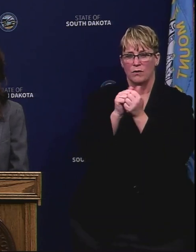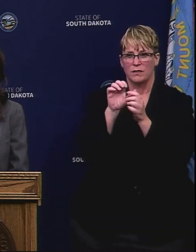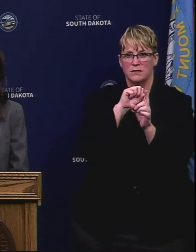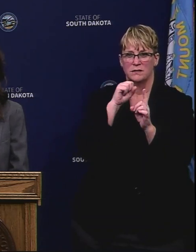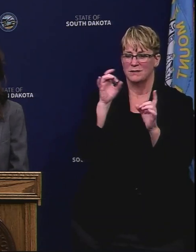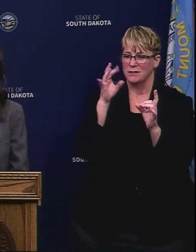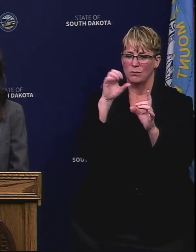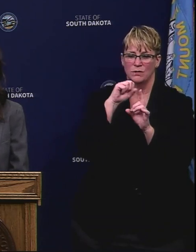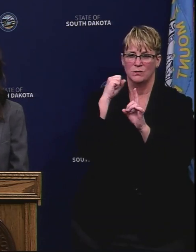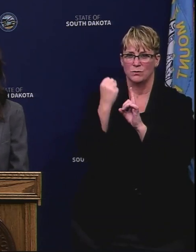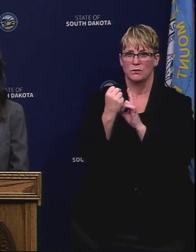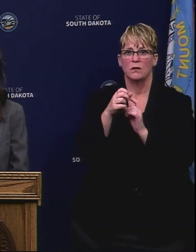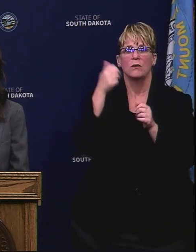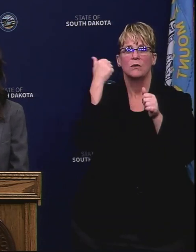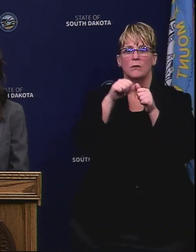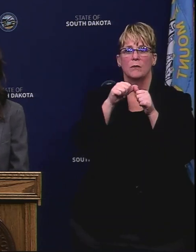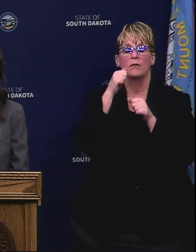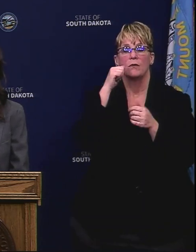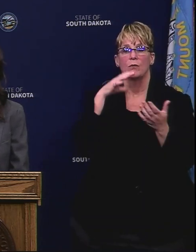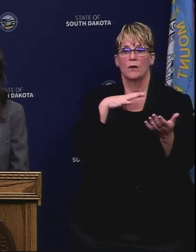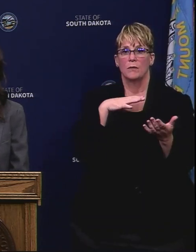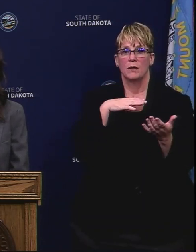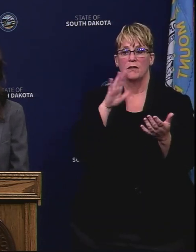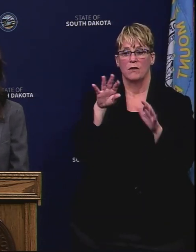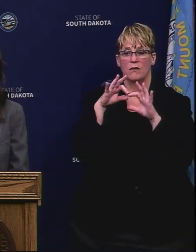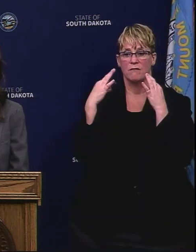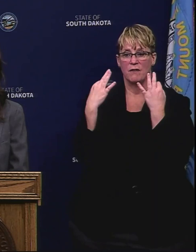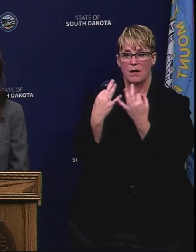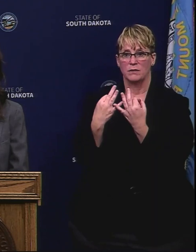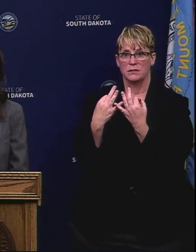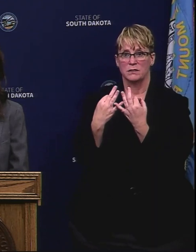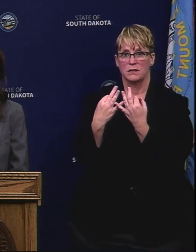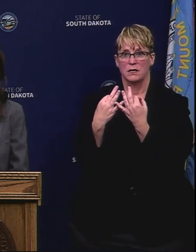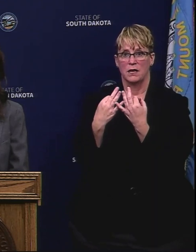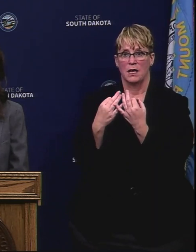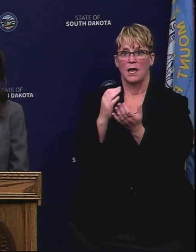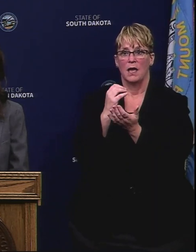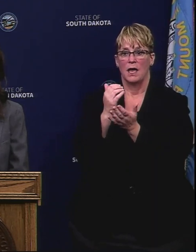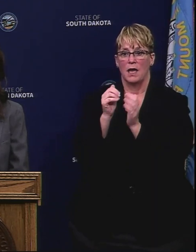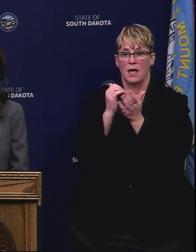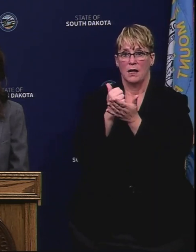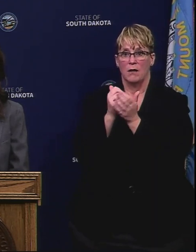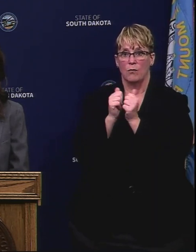that we're facing and remember these women in their families and lift them up in prayer.